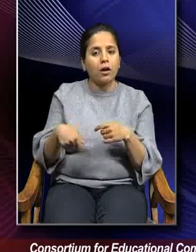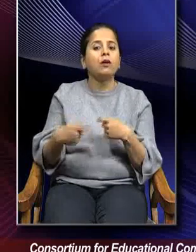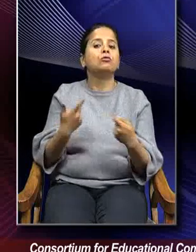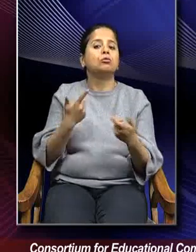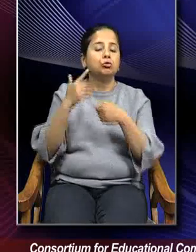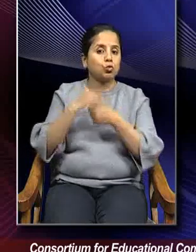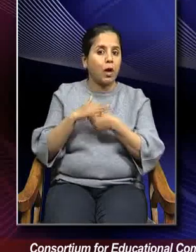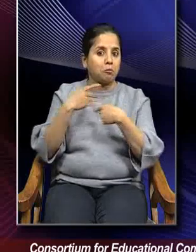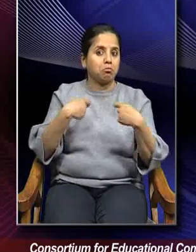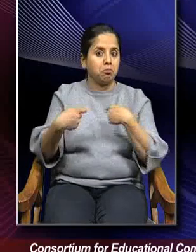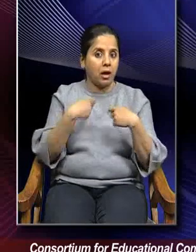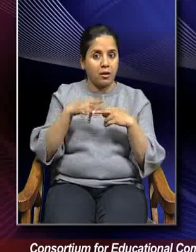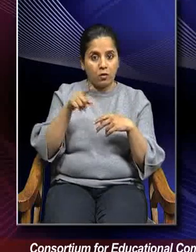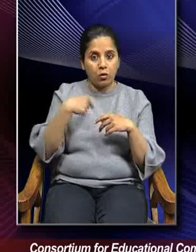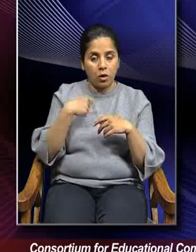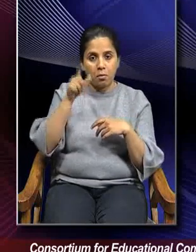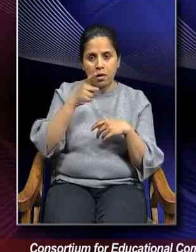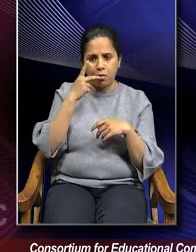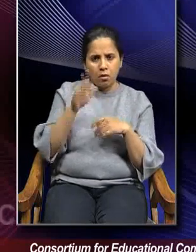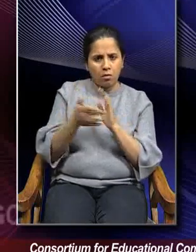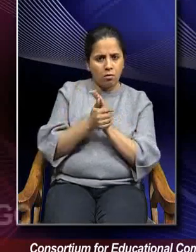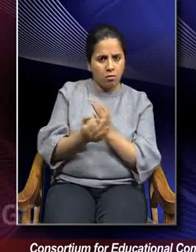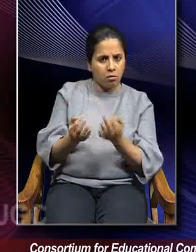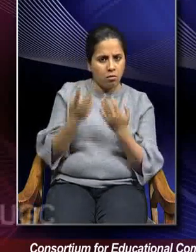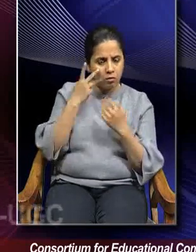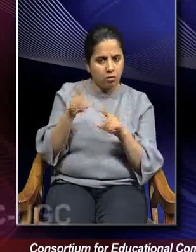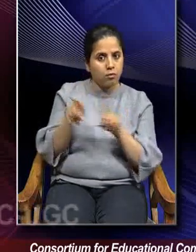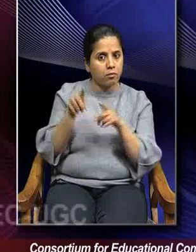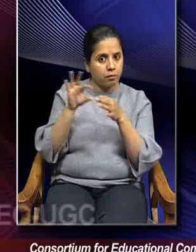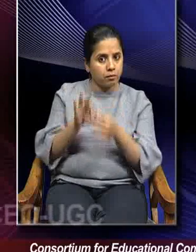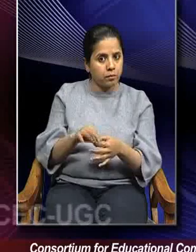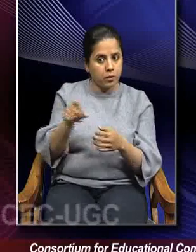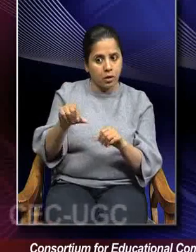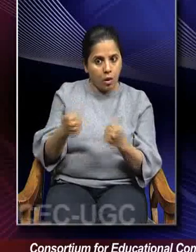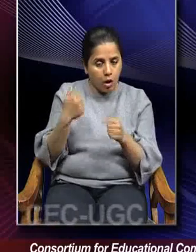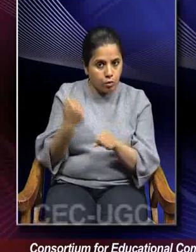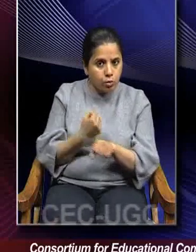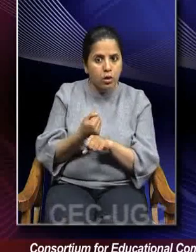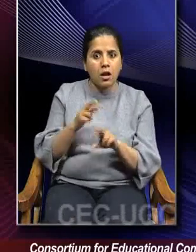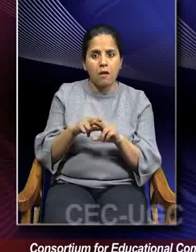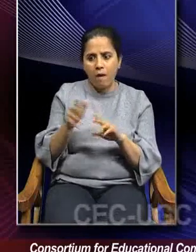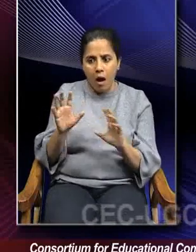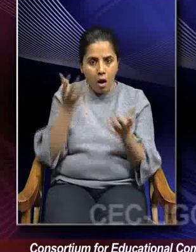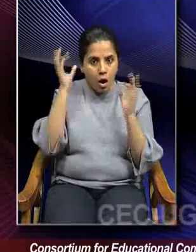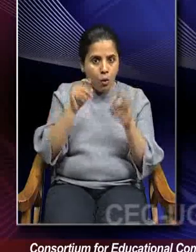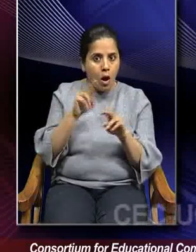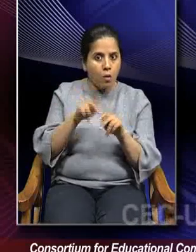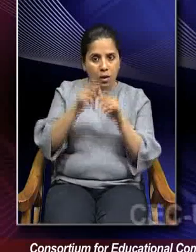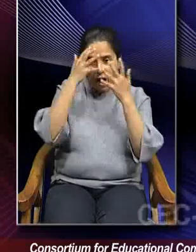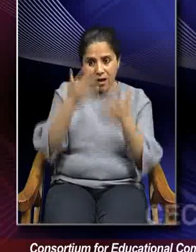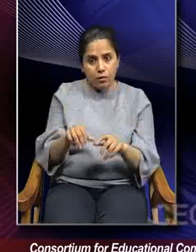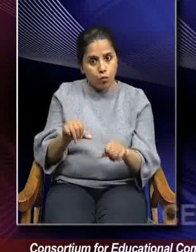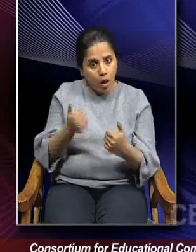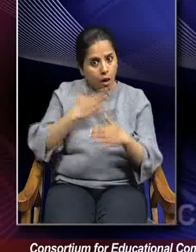if you have tested your employee's competency with regard to amiability and absence of disposition of animosity.